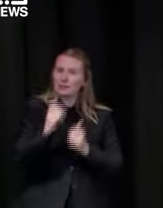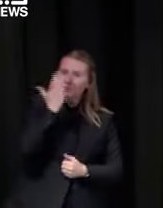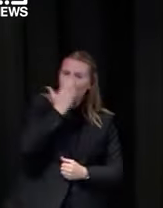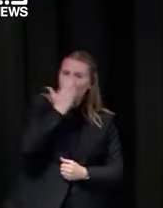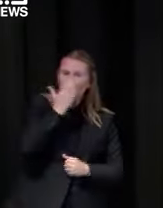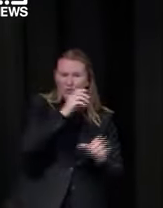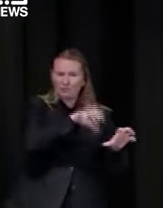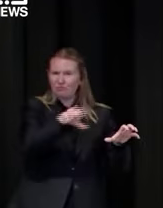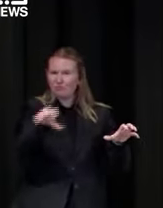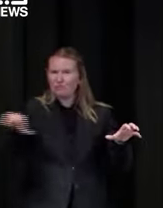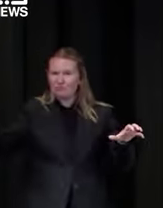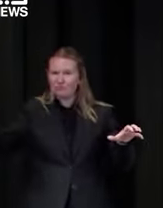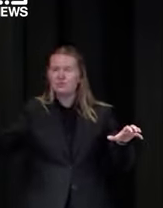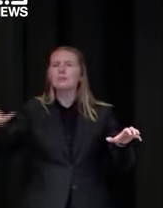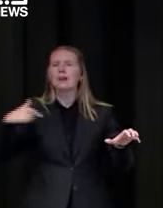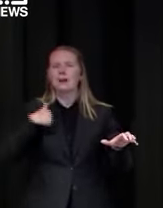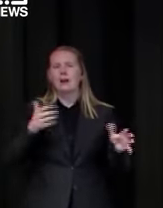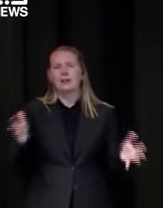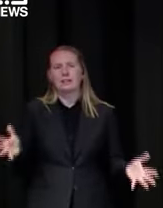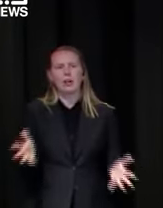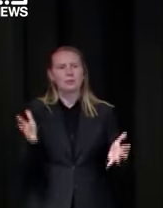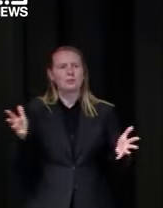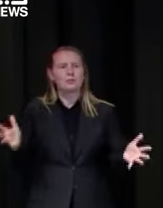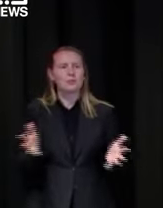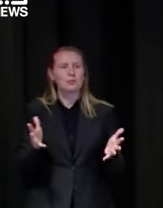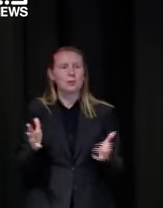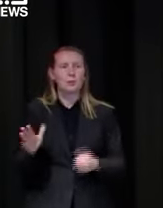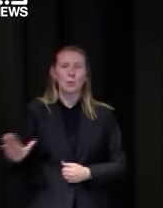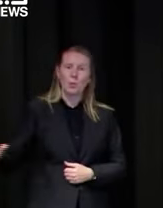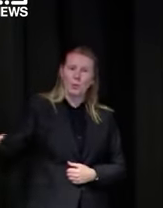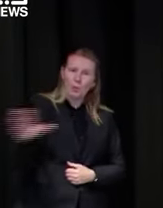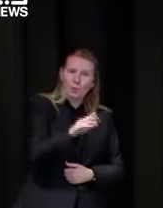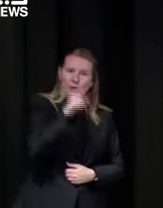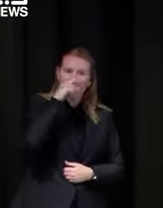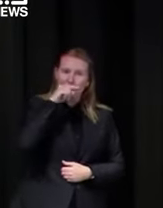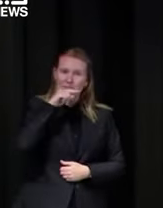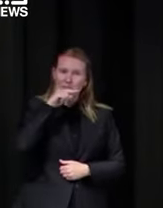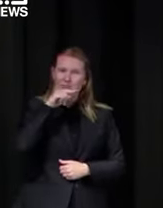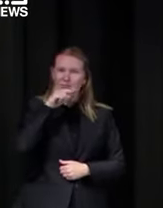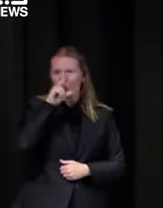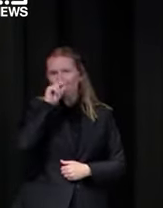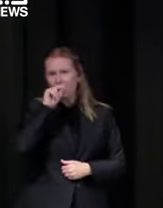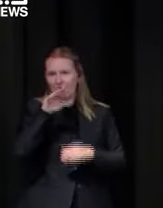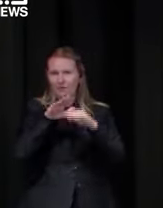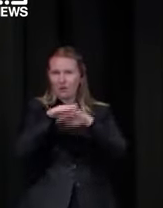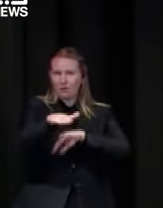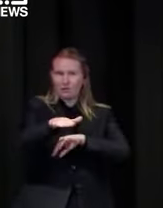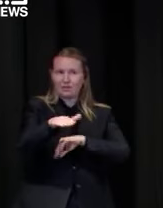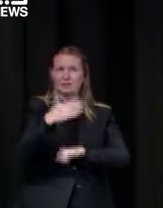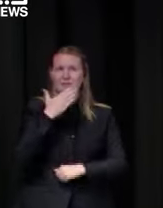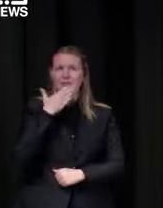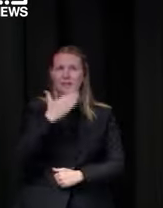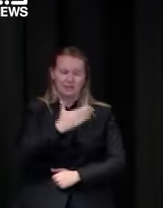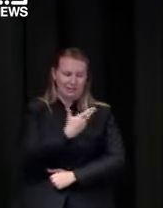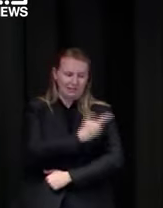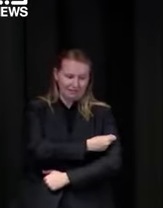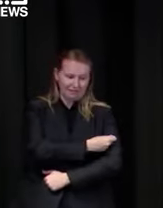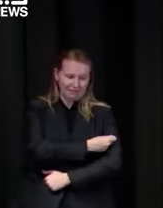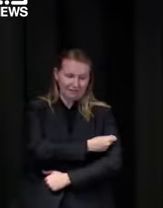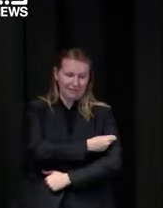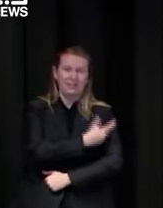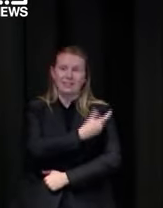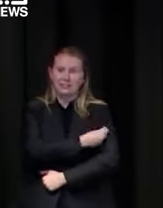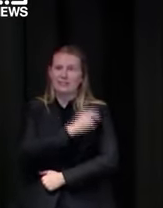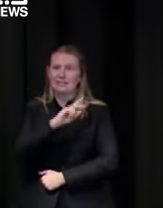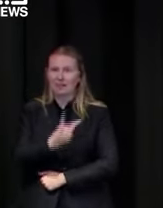i'd encourage all i'd encourage everybody 12 and up to go and get the first dose and then go and get the second dose because it will mean you are at a